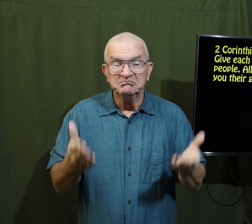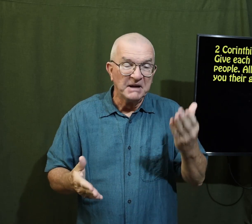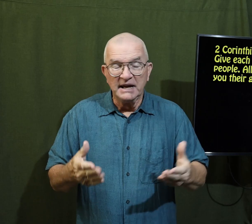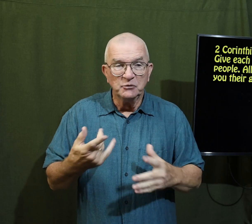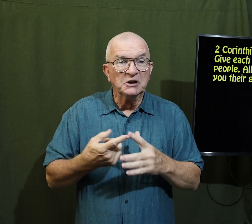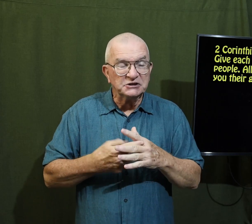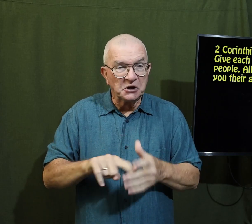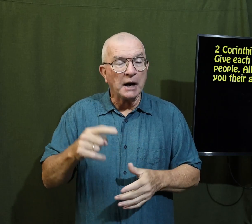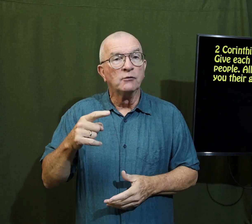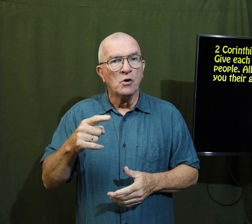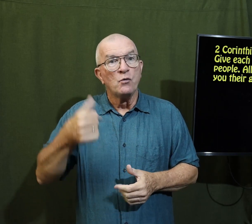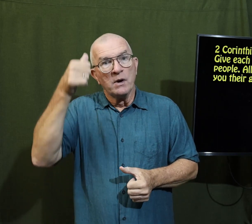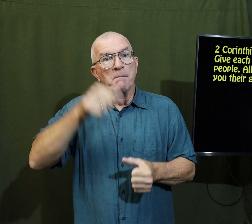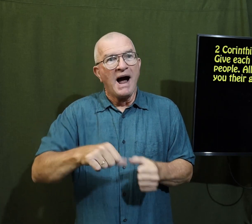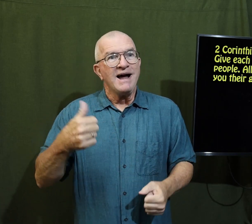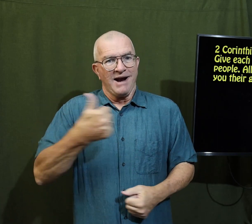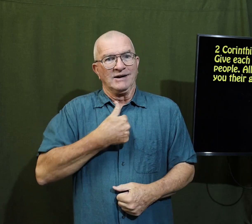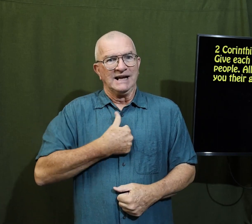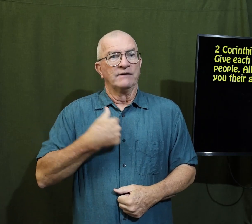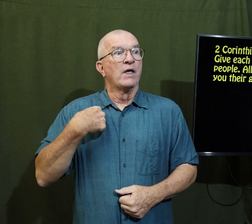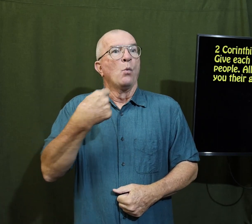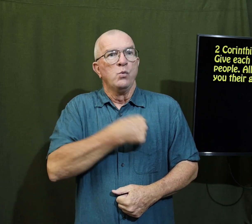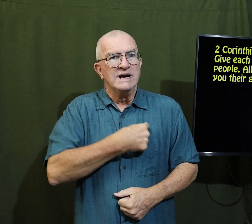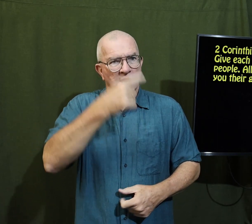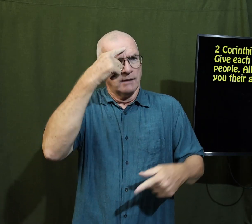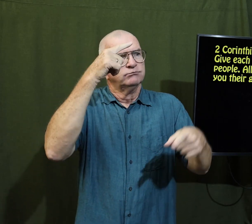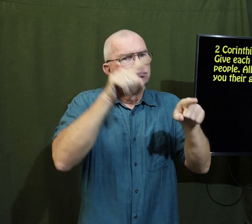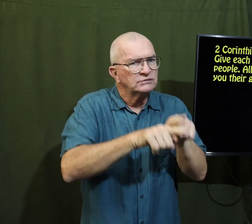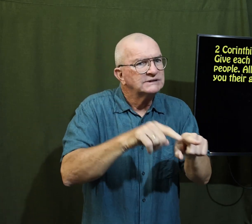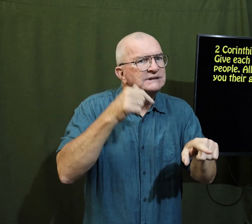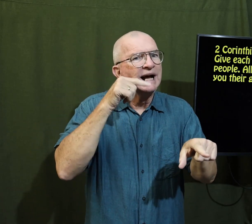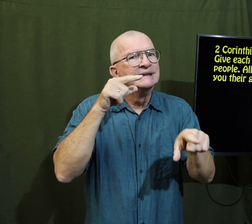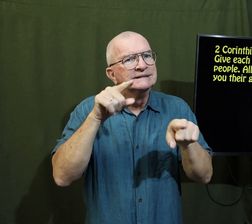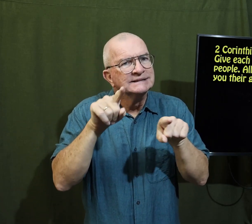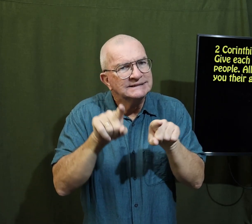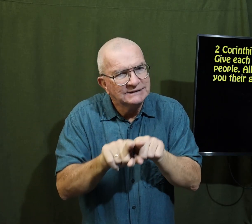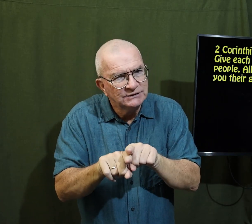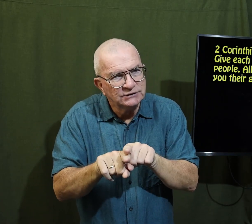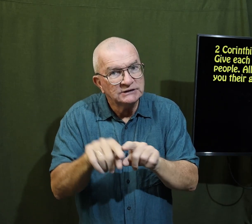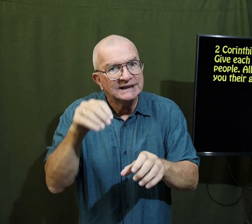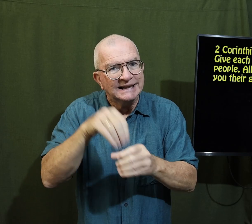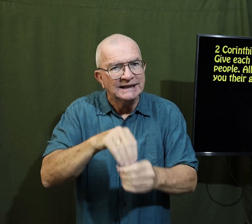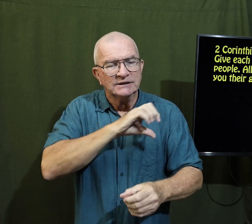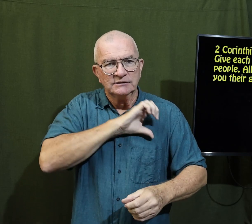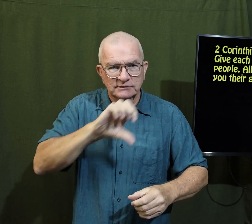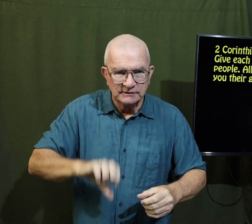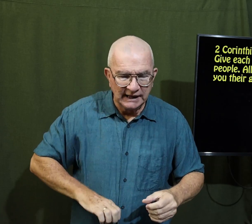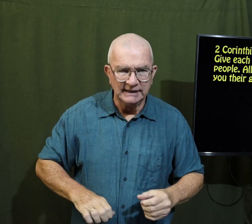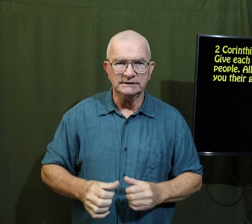but maybe we should start to remind ourselves that we are brothers and sisters in Christ